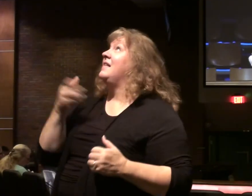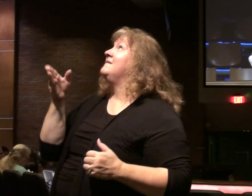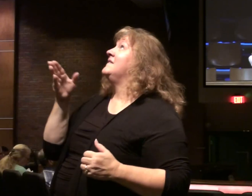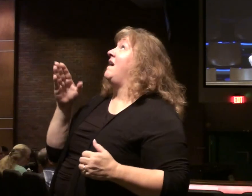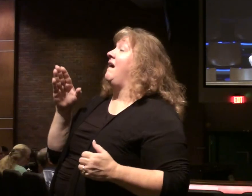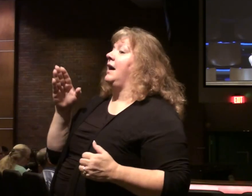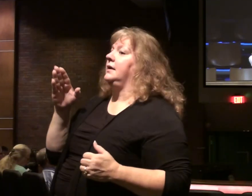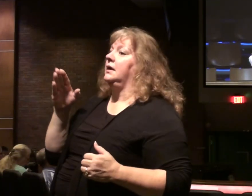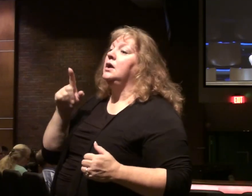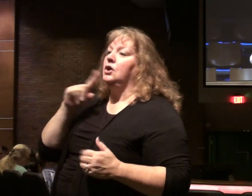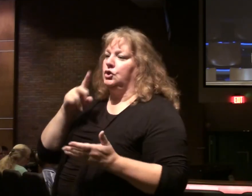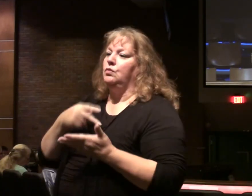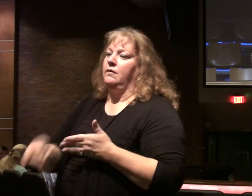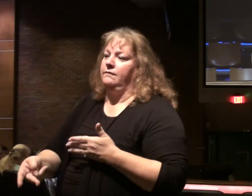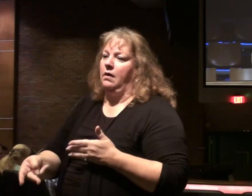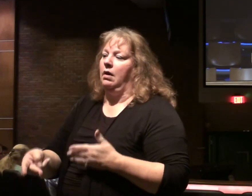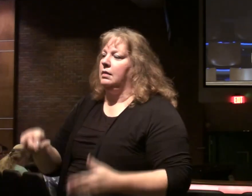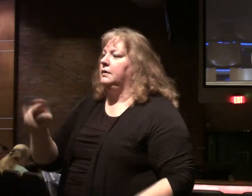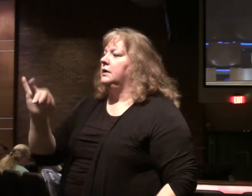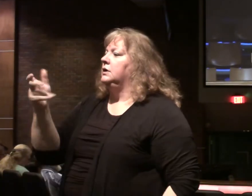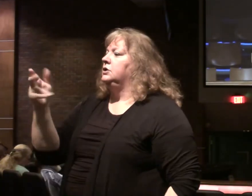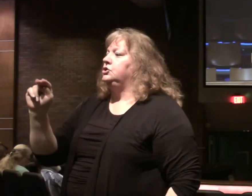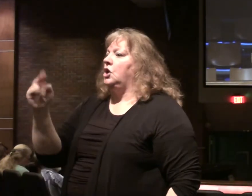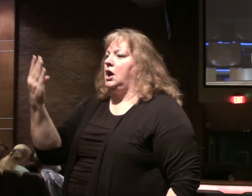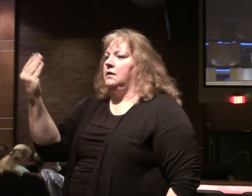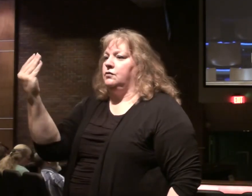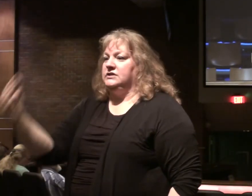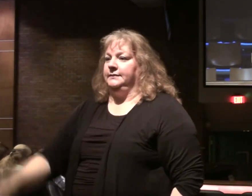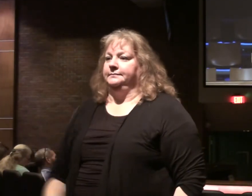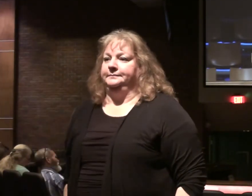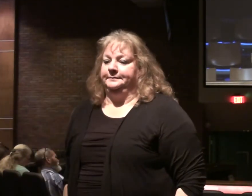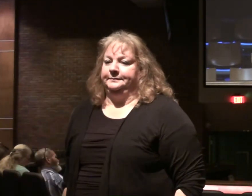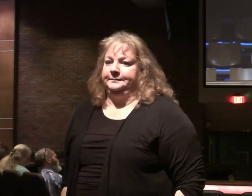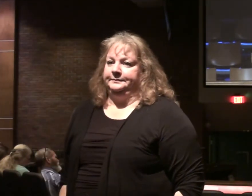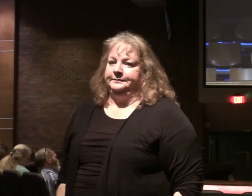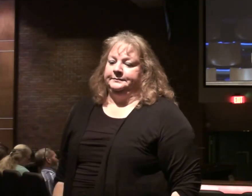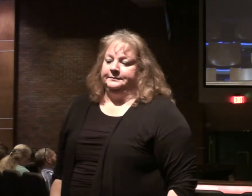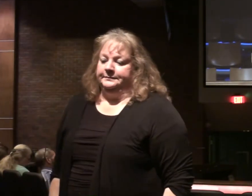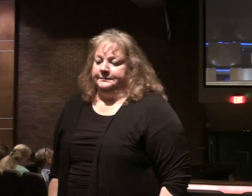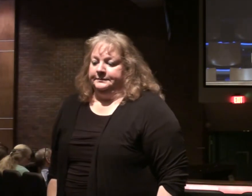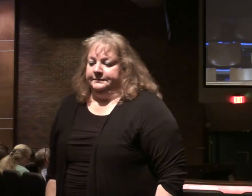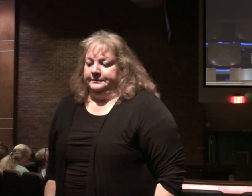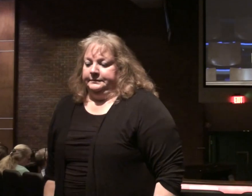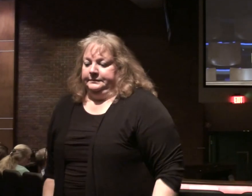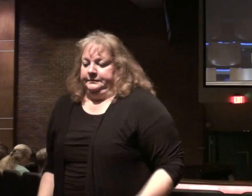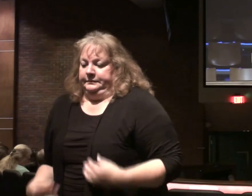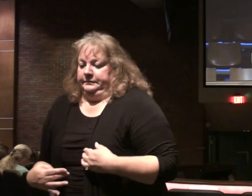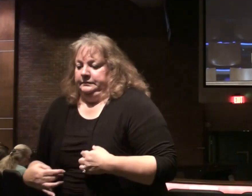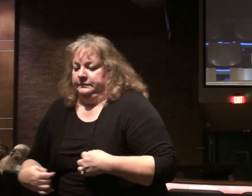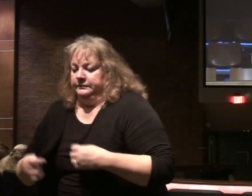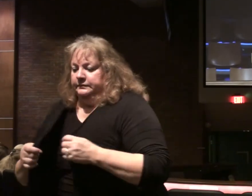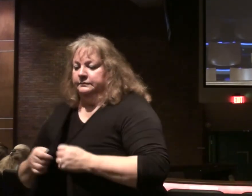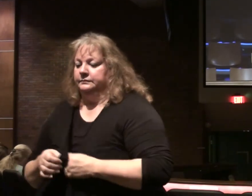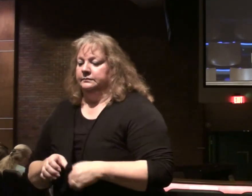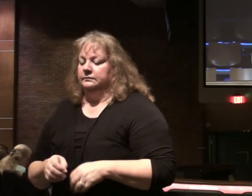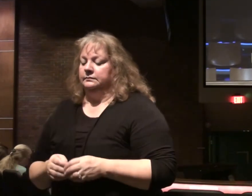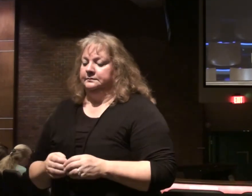You will fall. Go to John 14. Go back to Luke. Keep going to John 14.